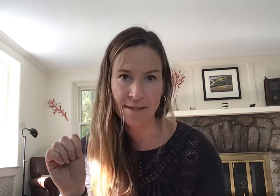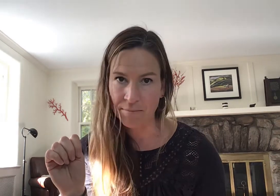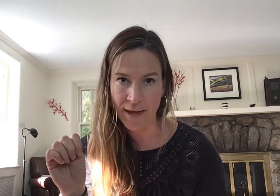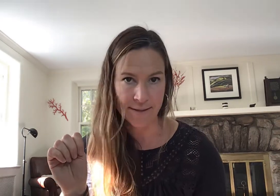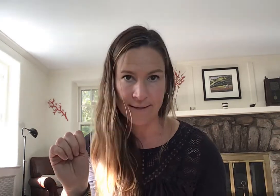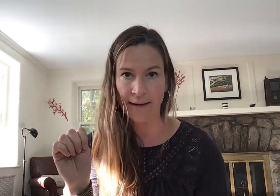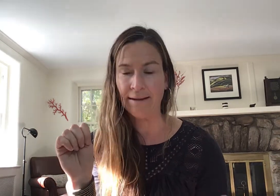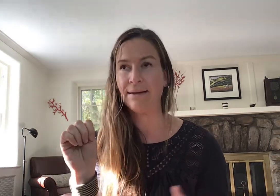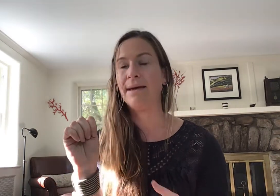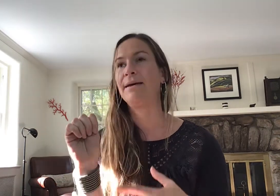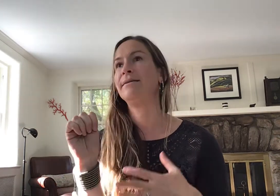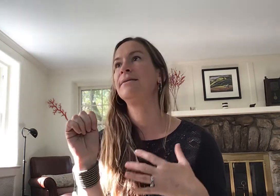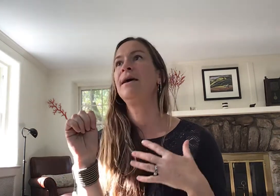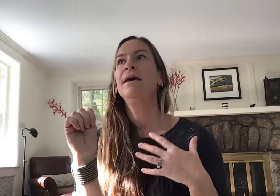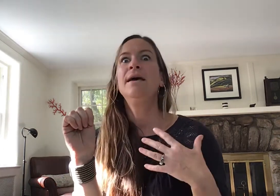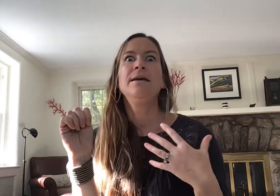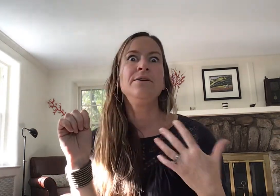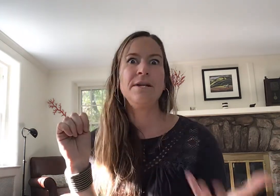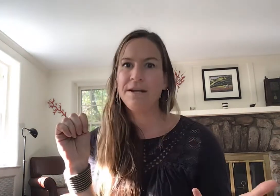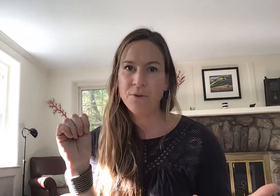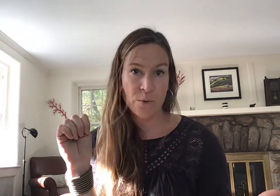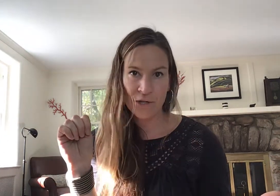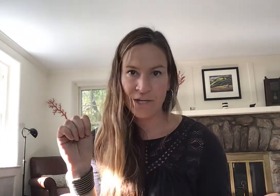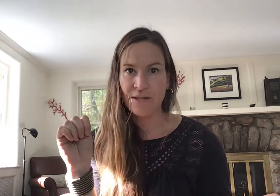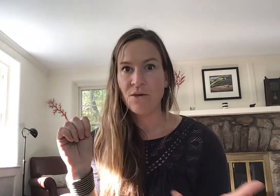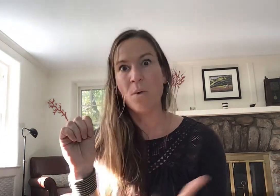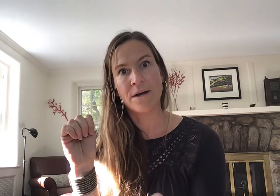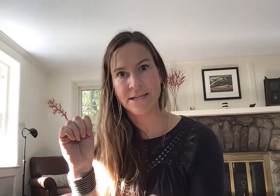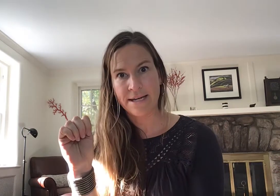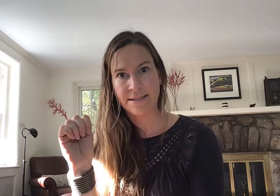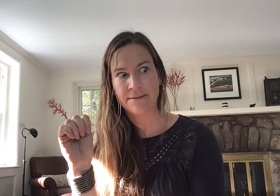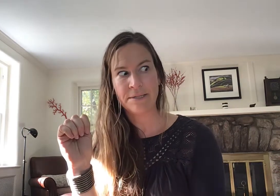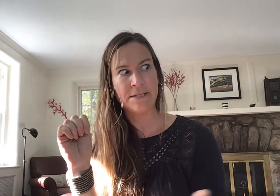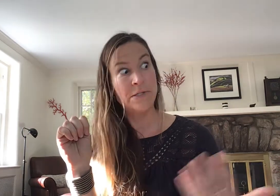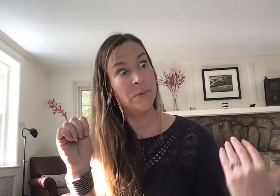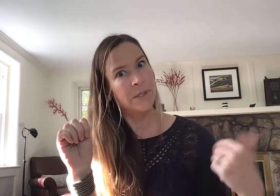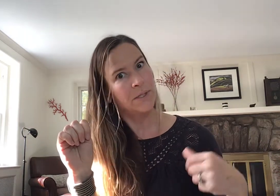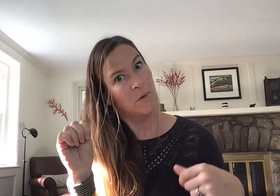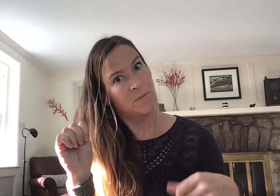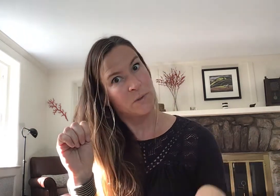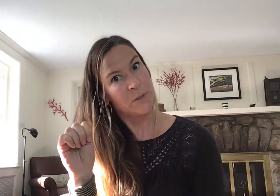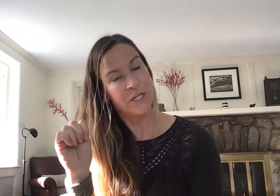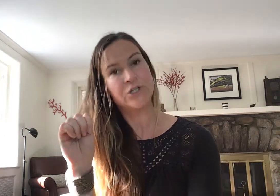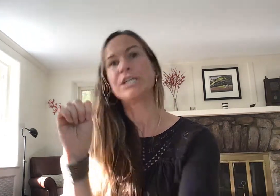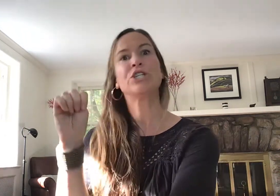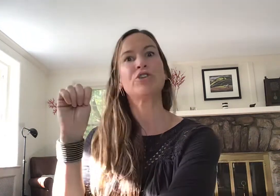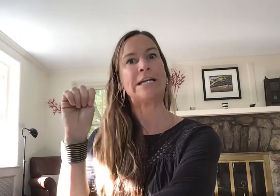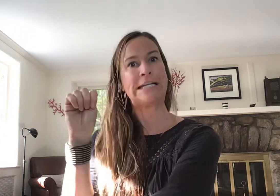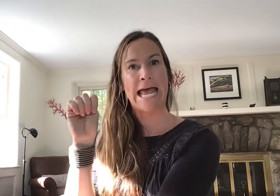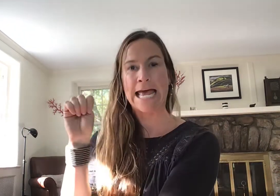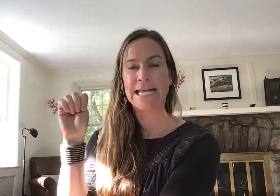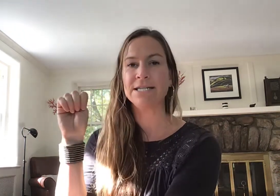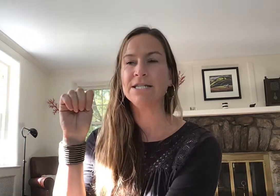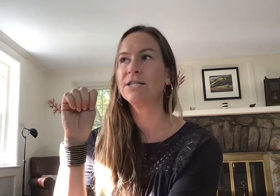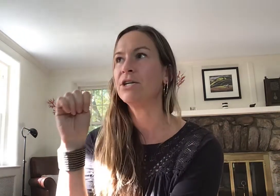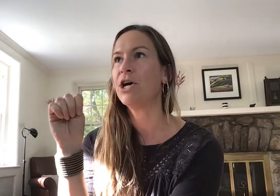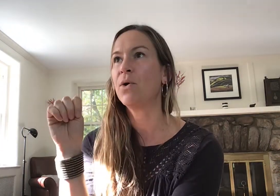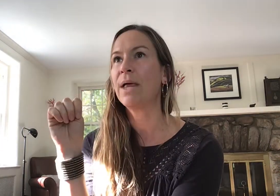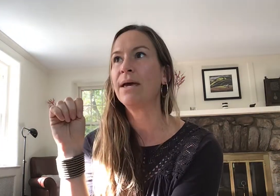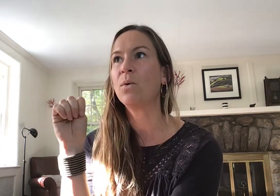sleep last night and you didn't get the work done that you wanted to get done because you were homeschooling your children and you know like